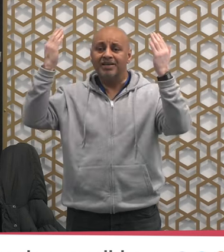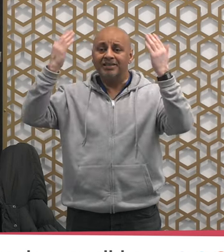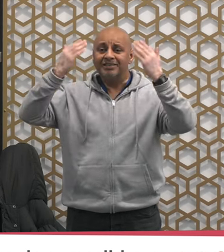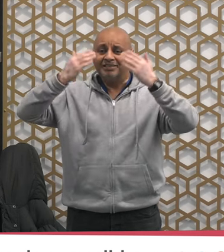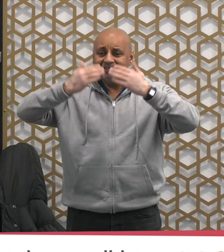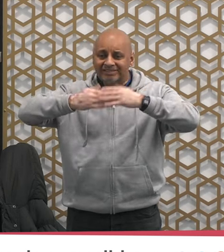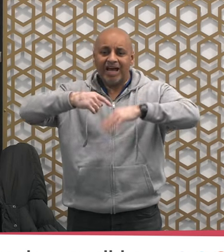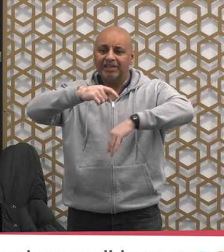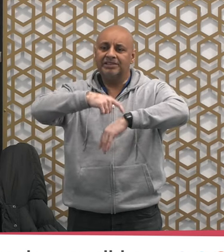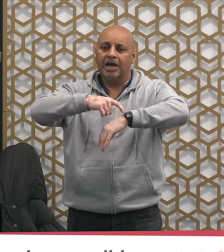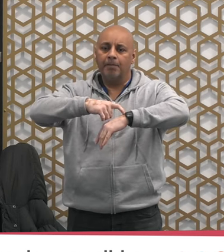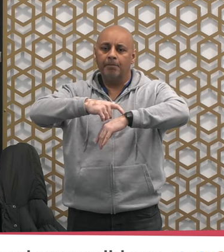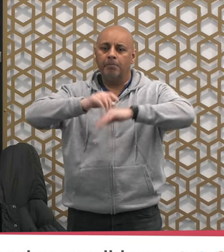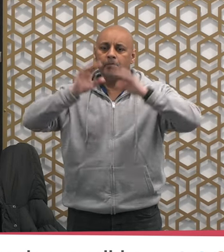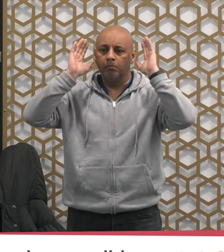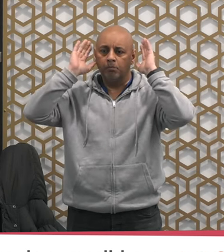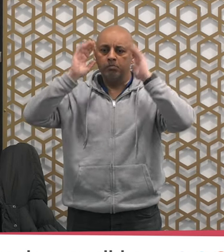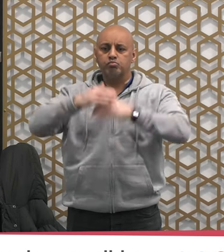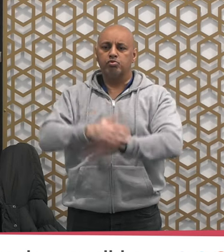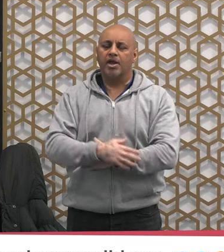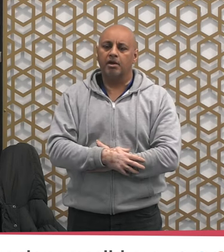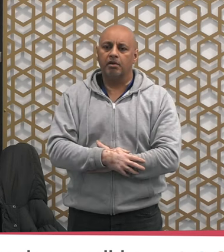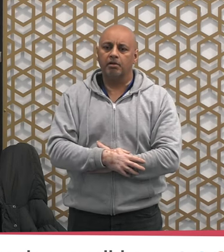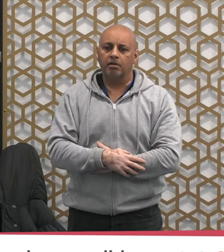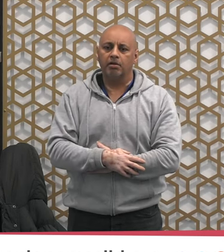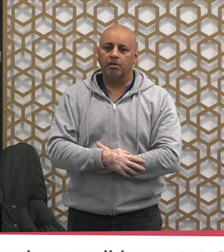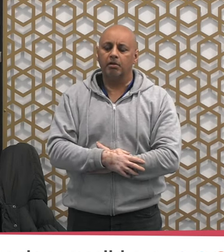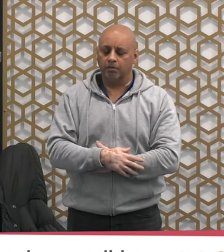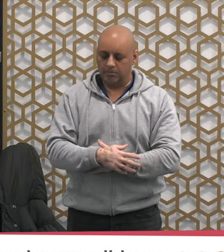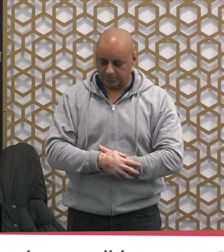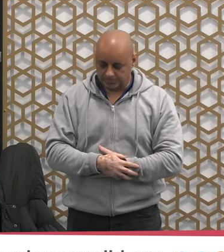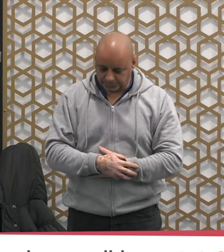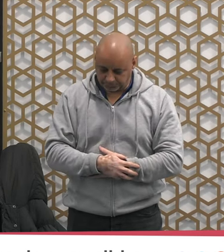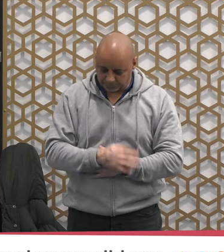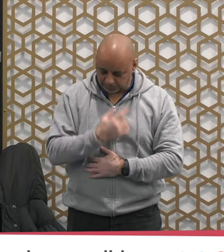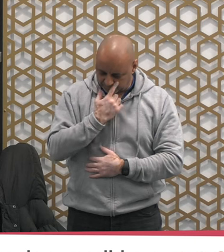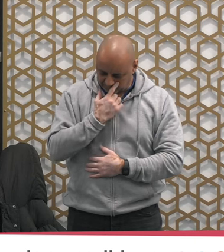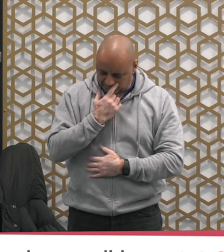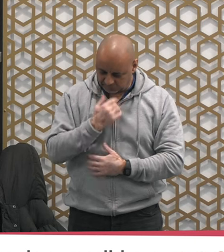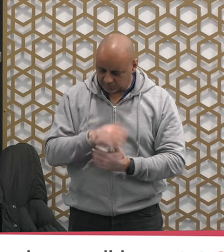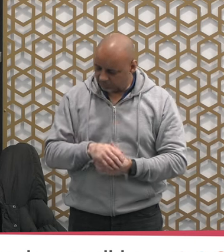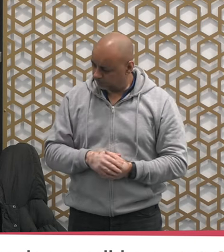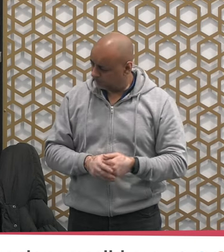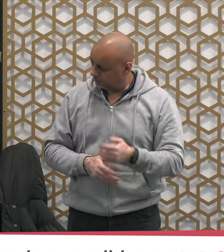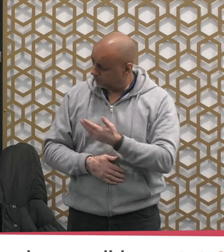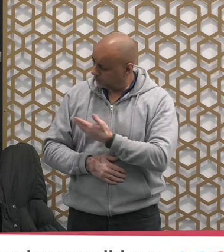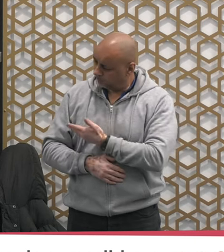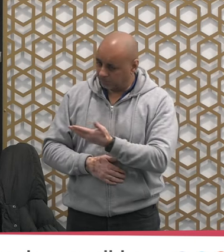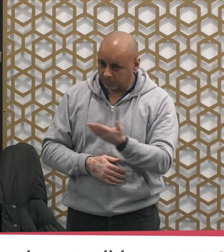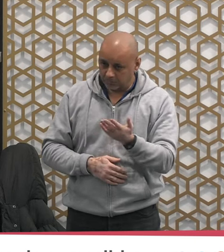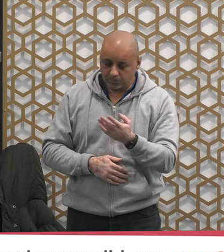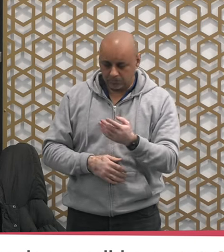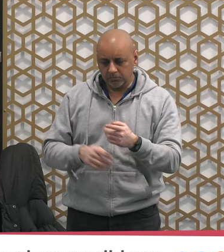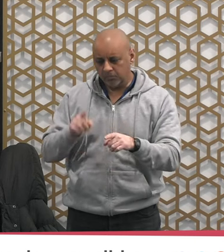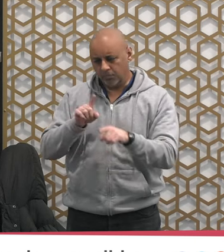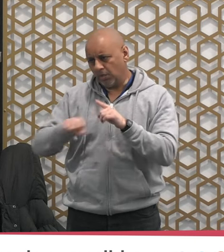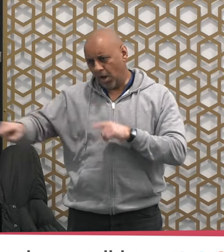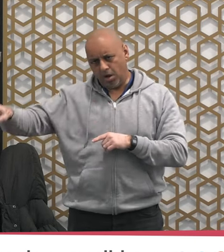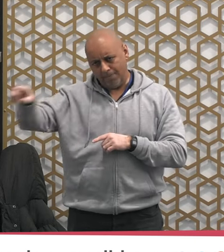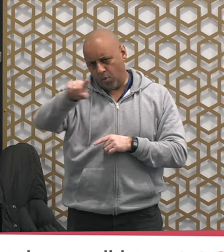Most of us or probably all of us we try our best to offer Salat Al-Taravi in congregation in the Masajid but